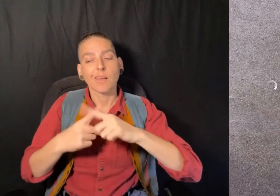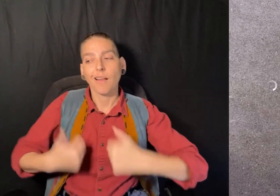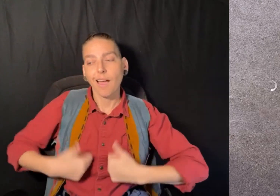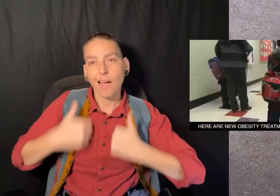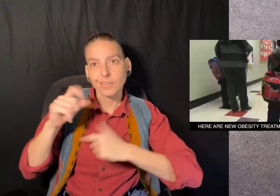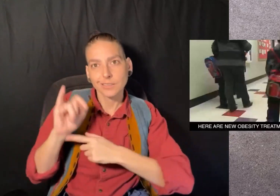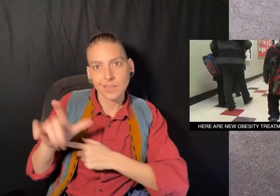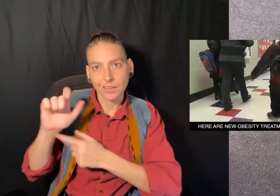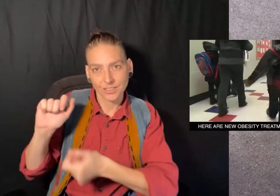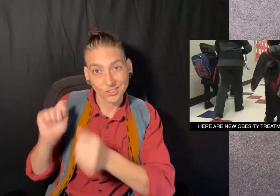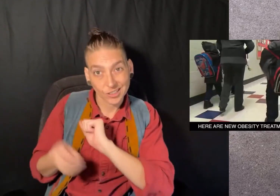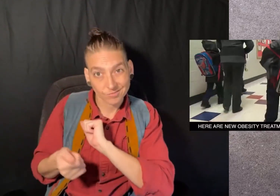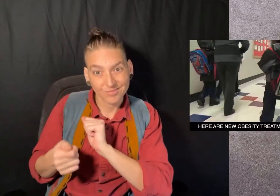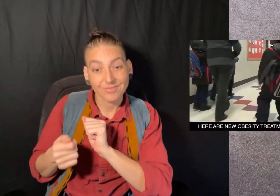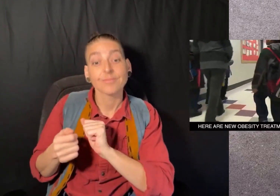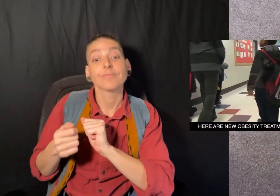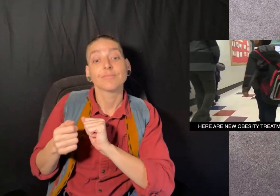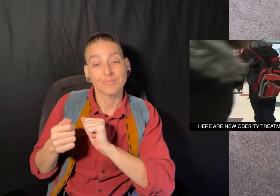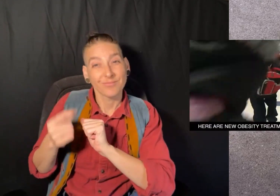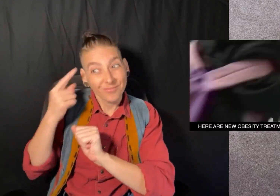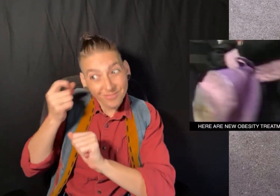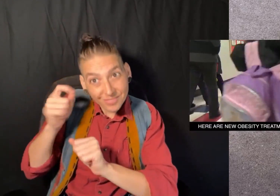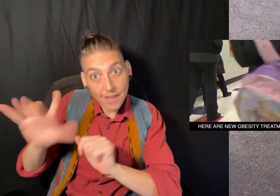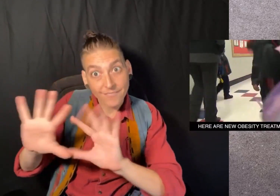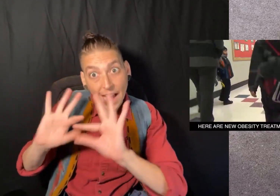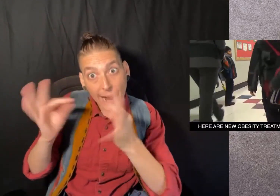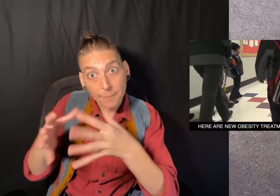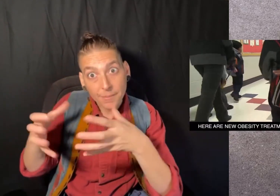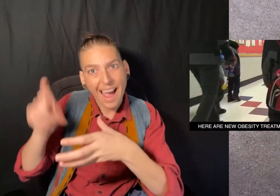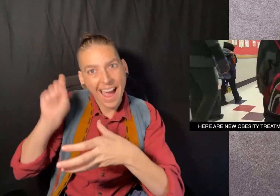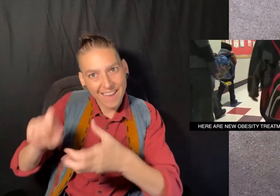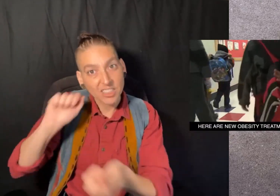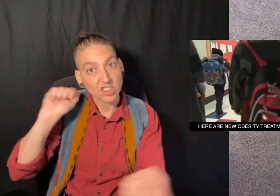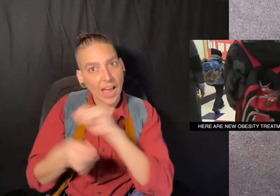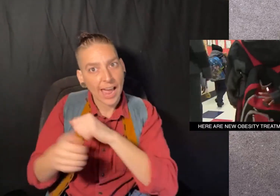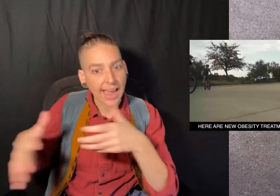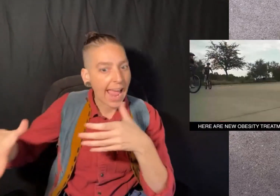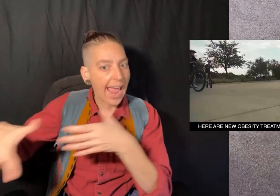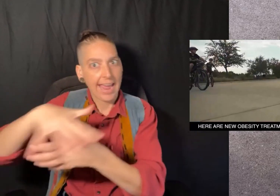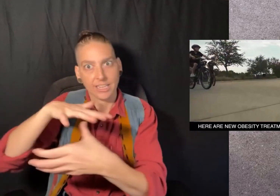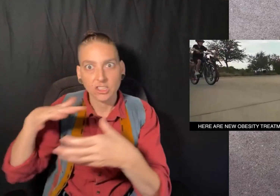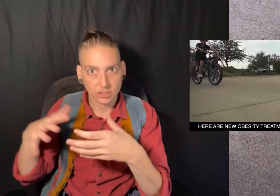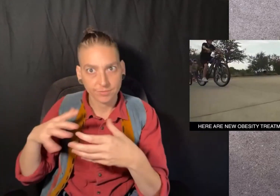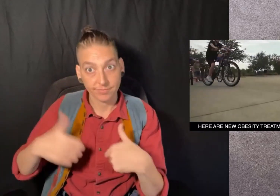changes for the entire family, including nutrition, support,